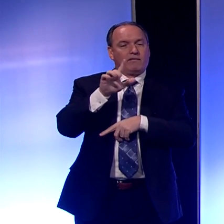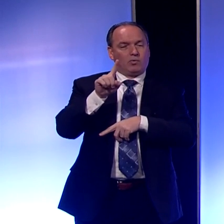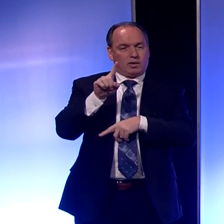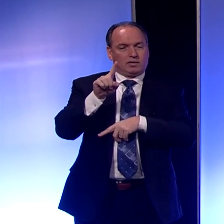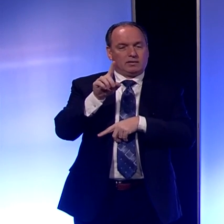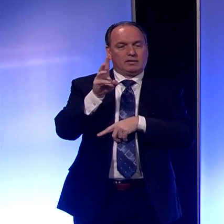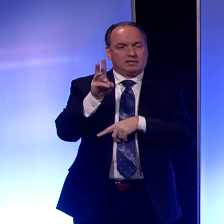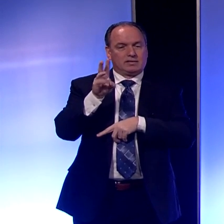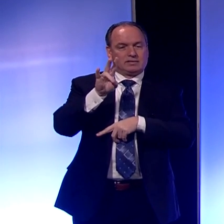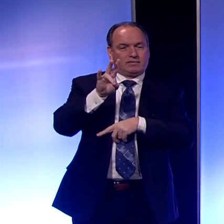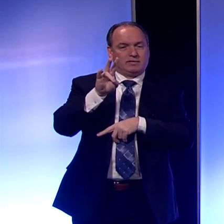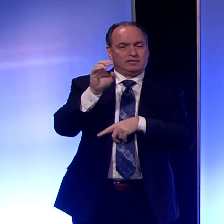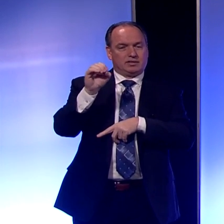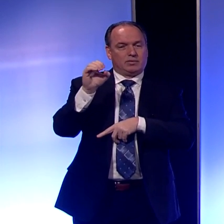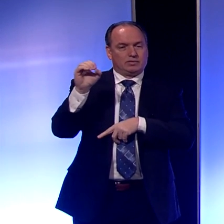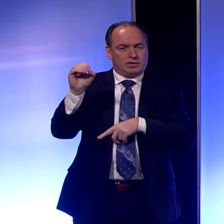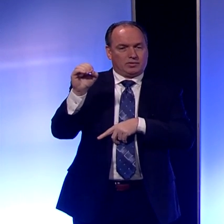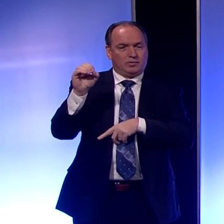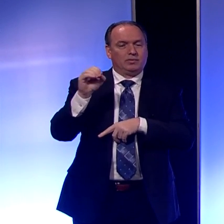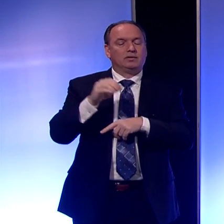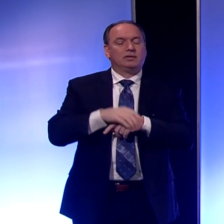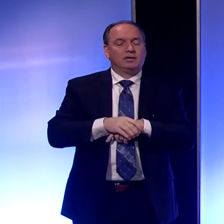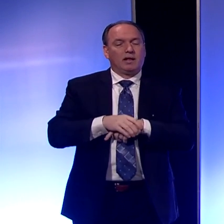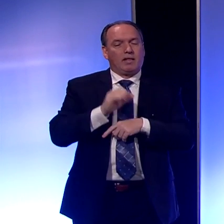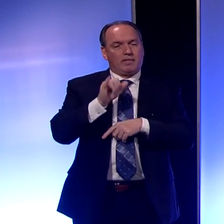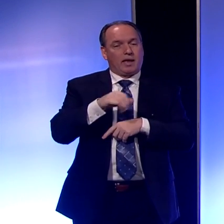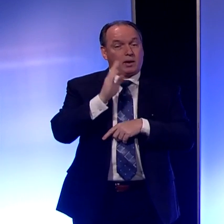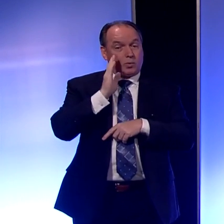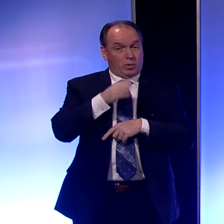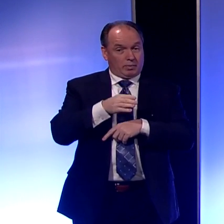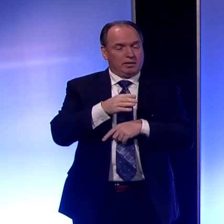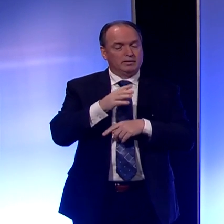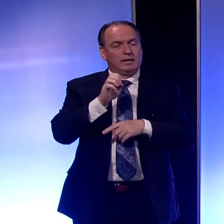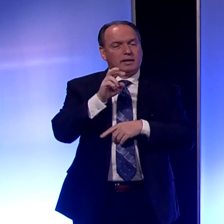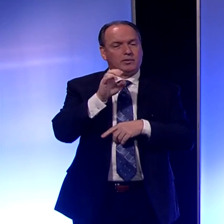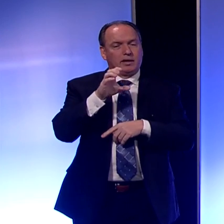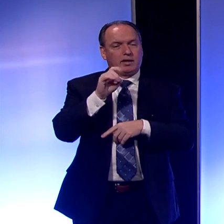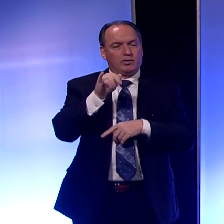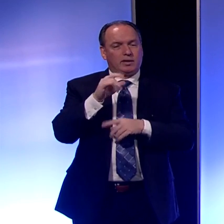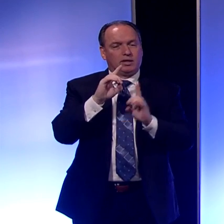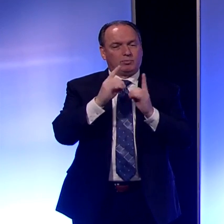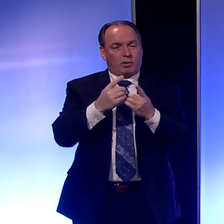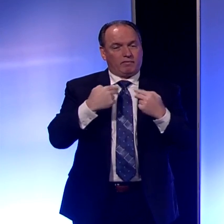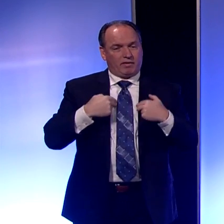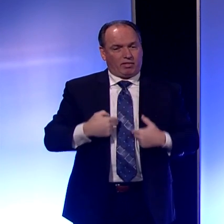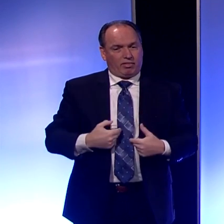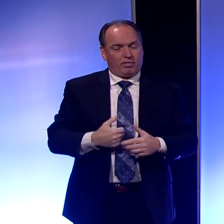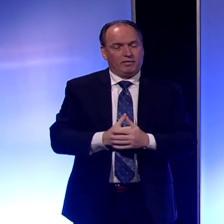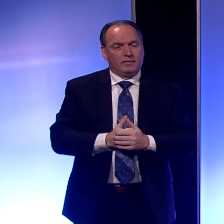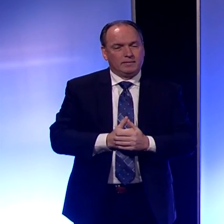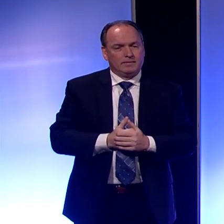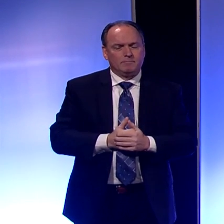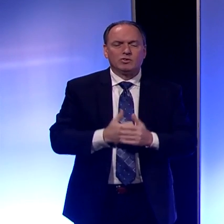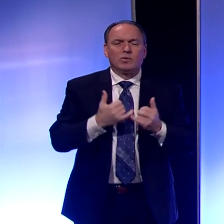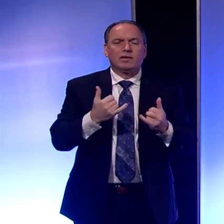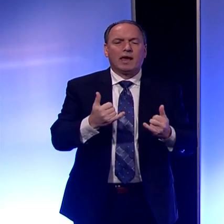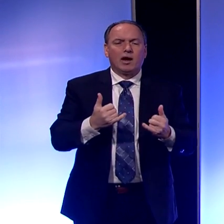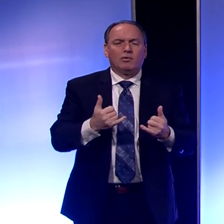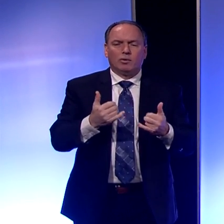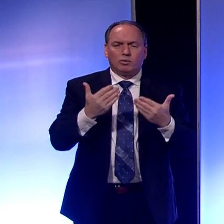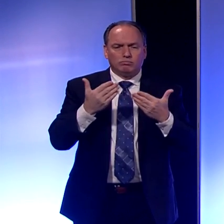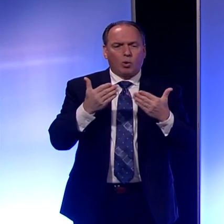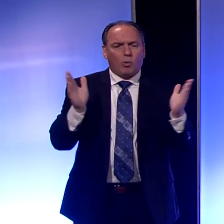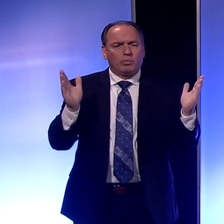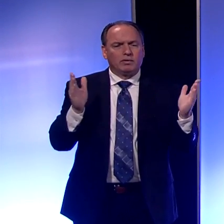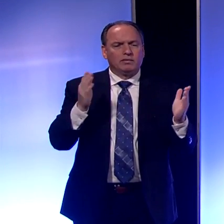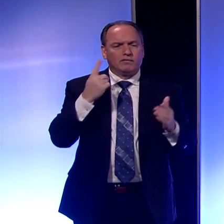-6700. That would be the Erie County Department of Health. So now I would like to